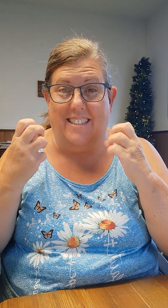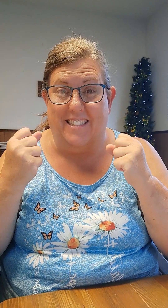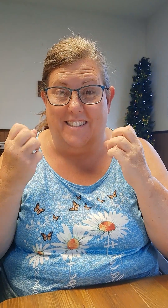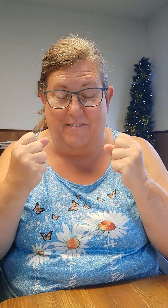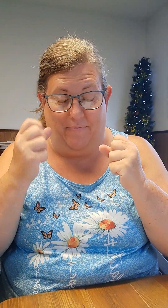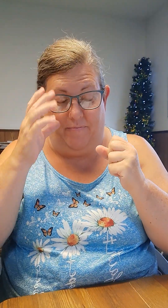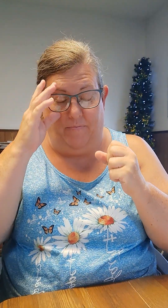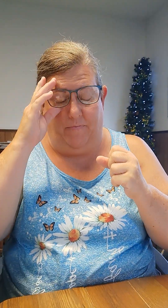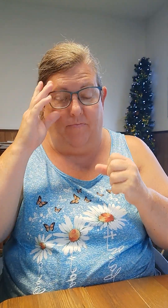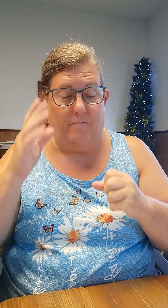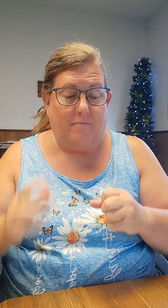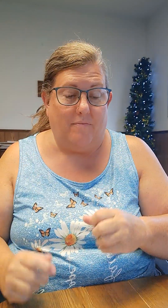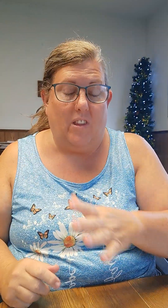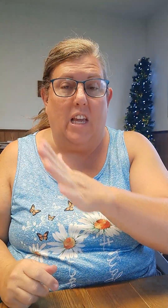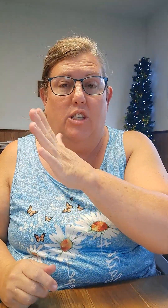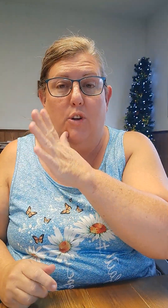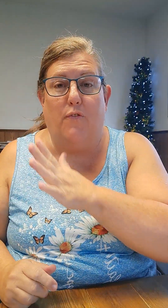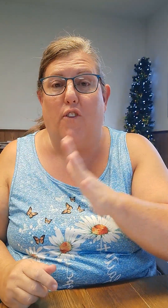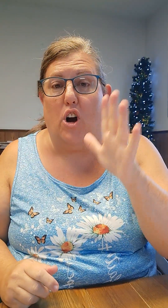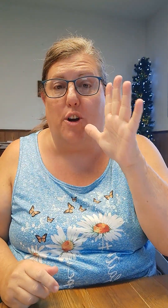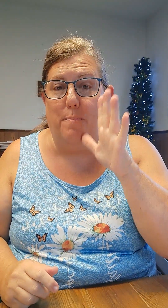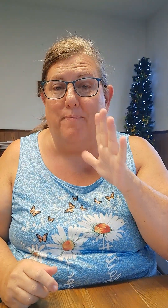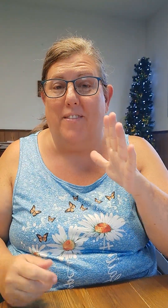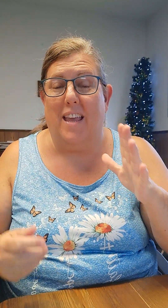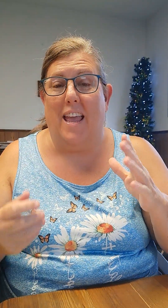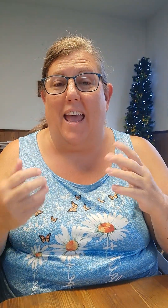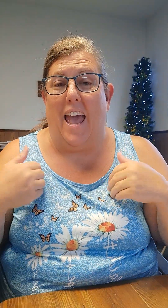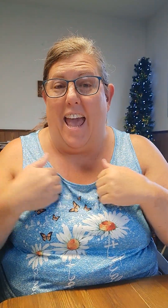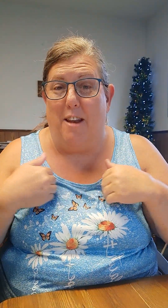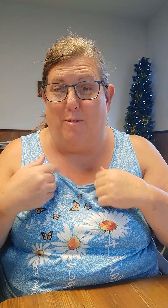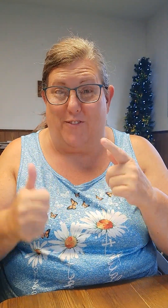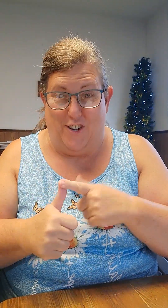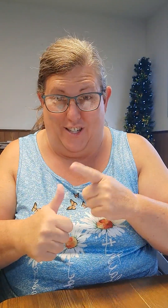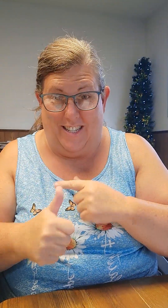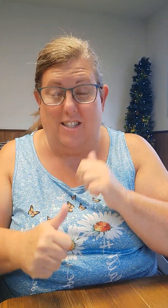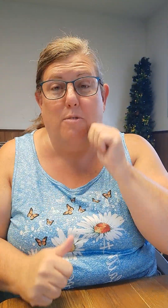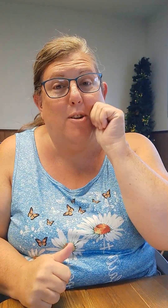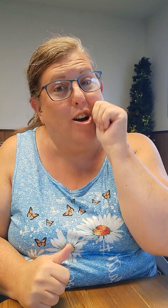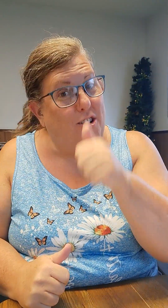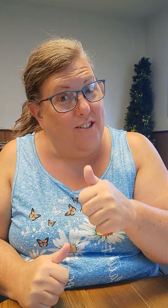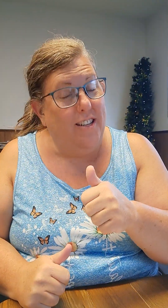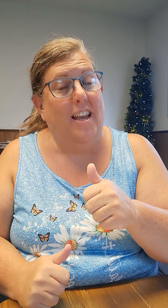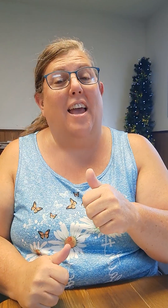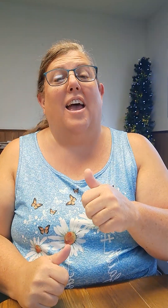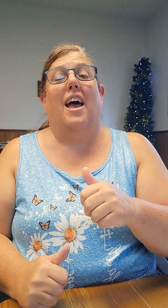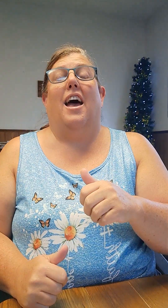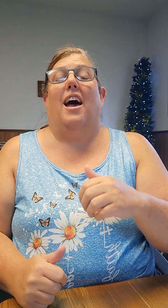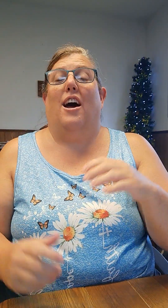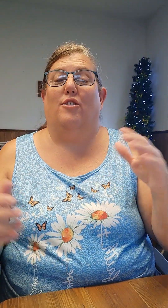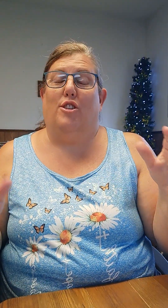and do farm animals first. Tomorrow I'll